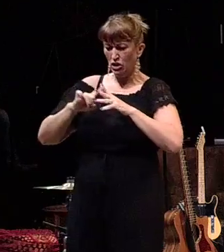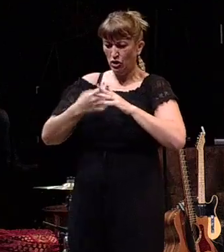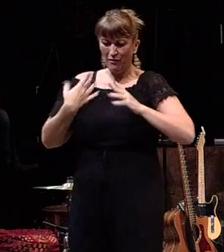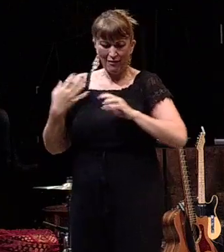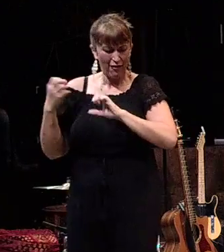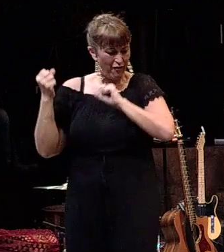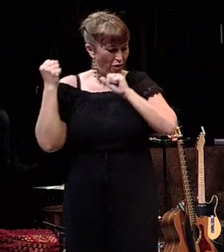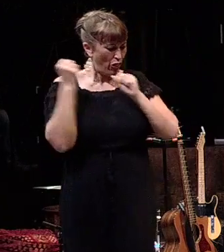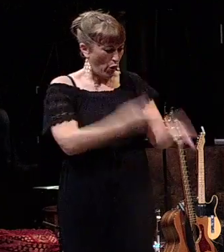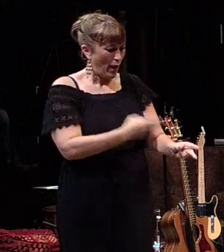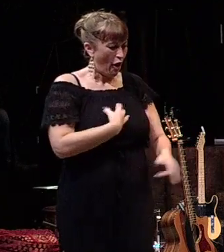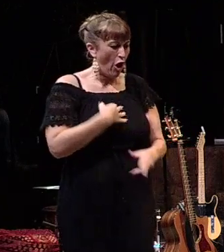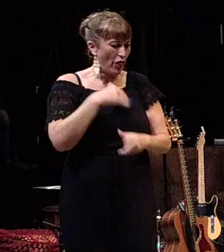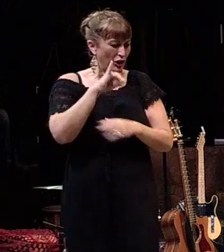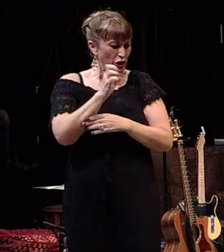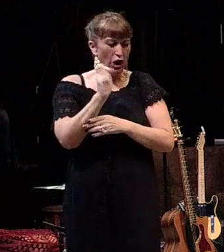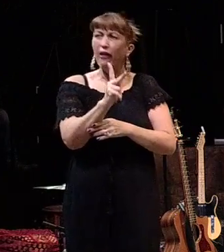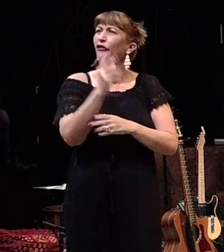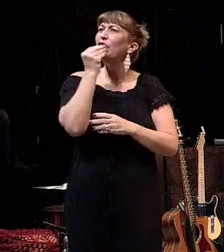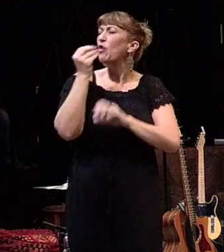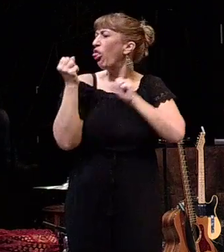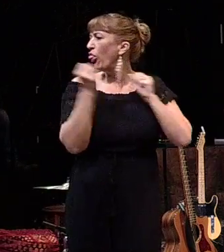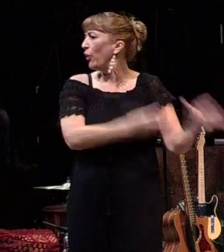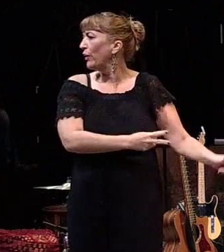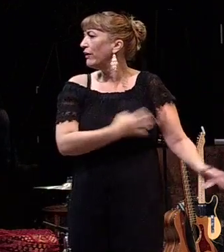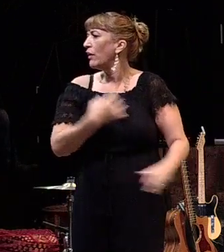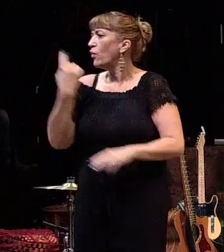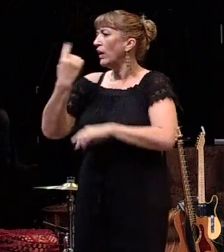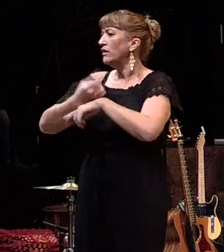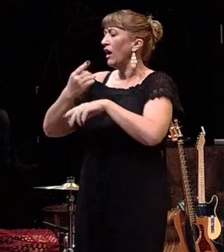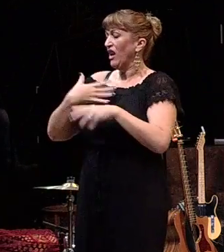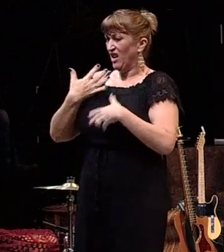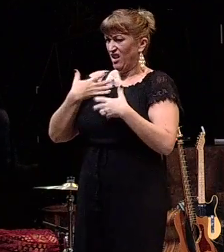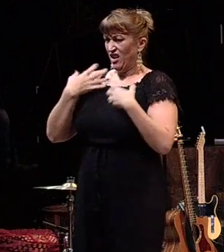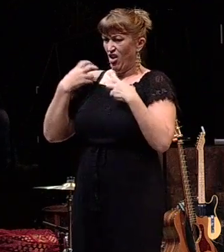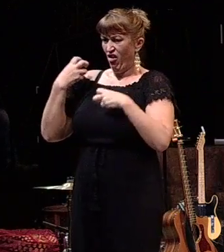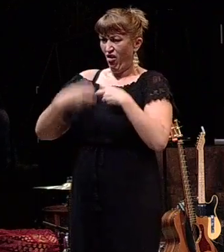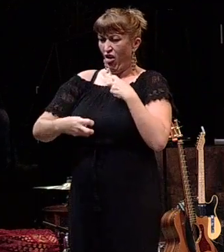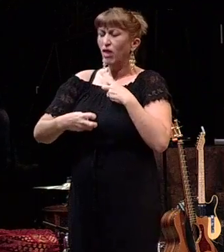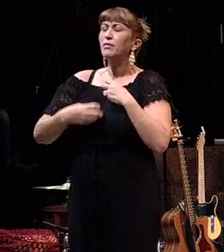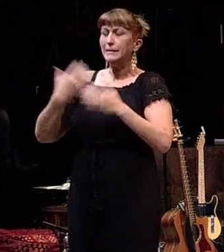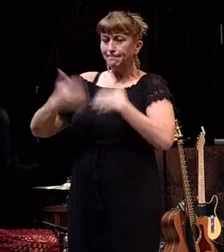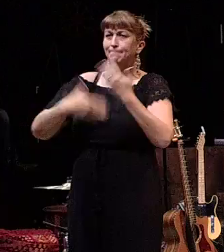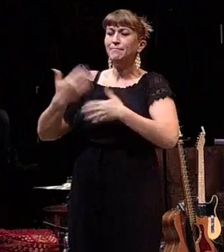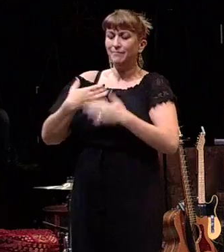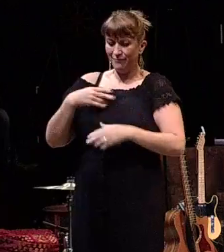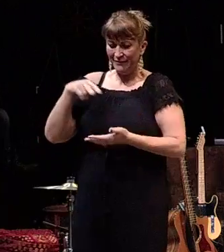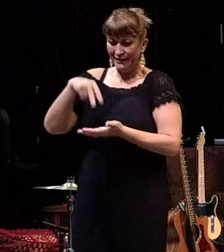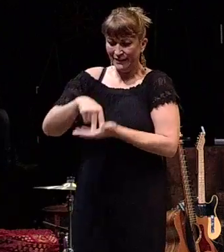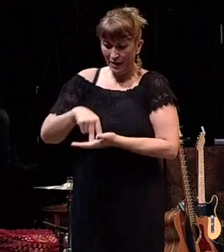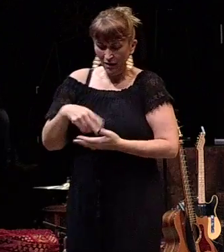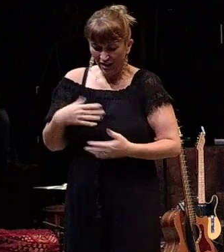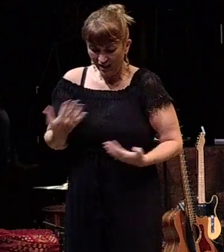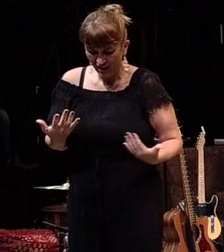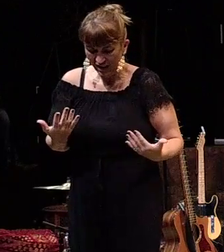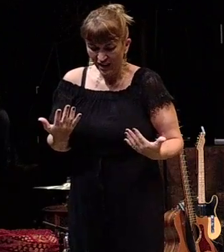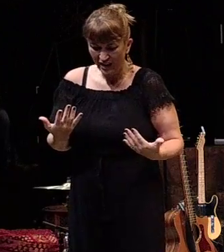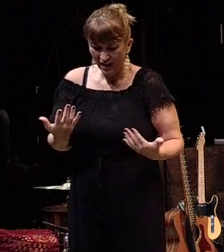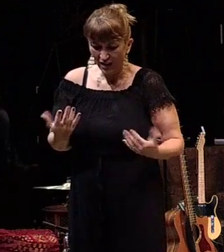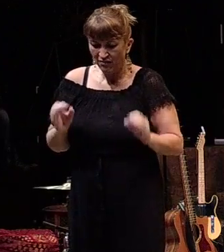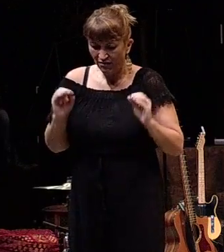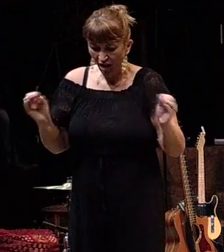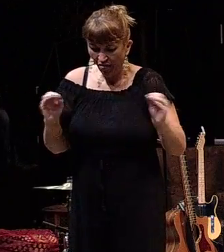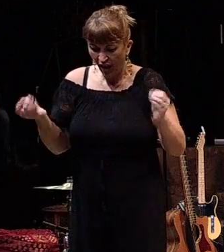threw away all my junk food. And then after the first day, it was really hard, but I got through it. And I step on the scale the next morning and